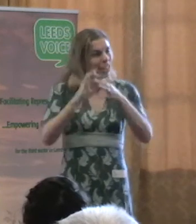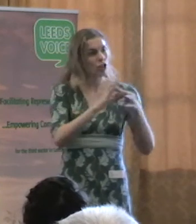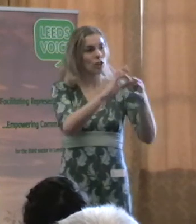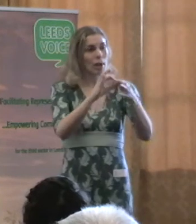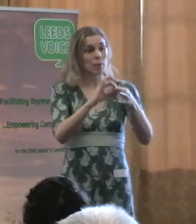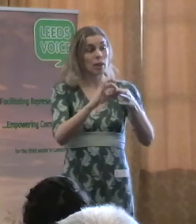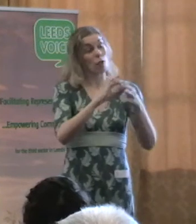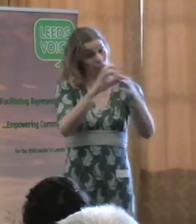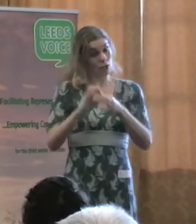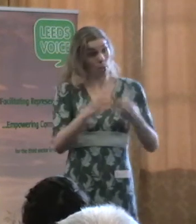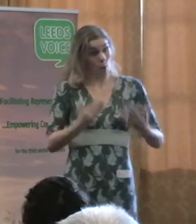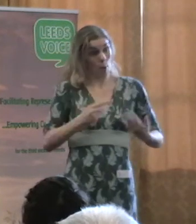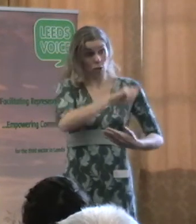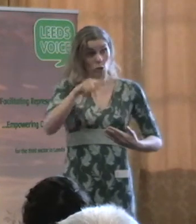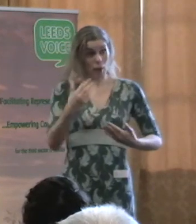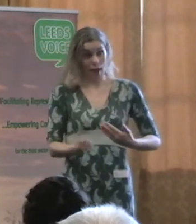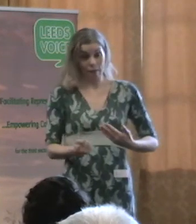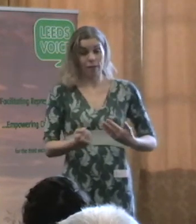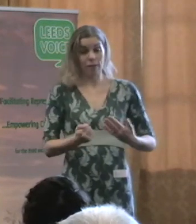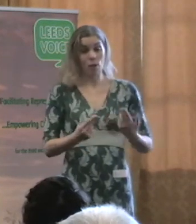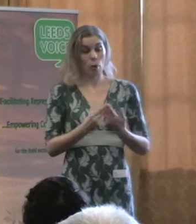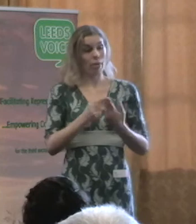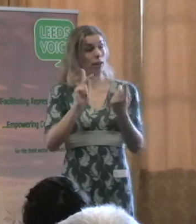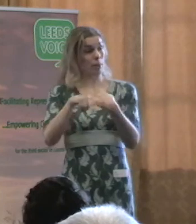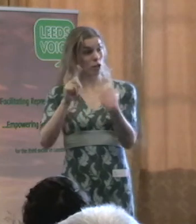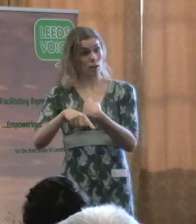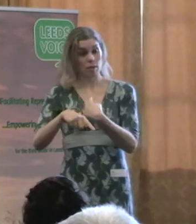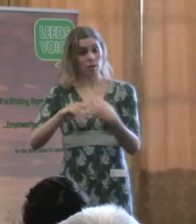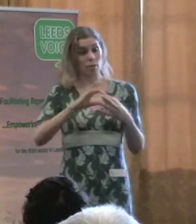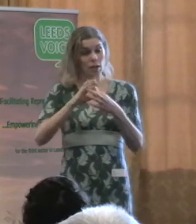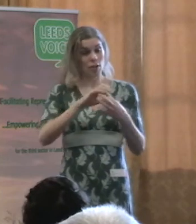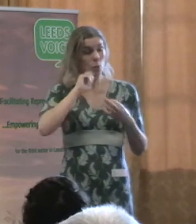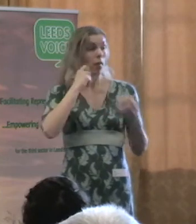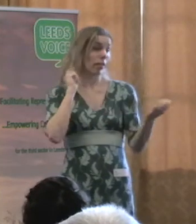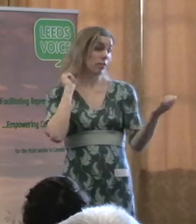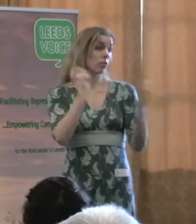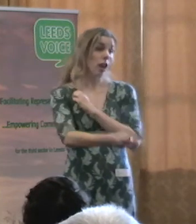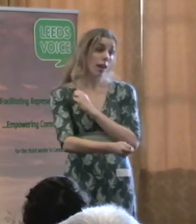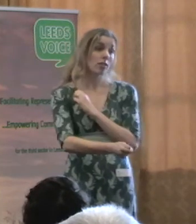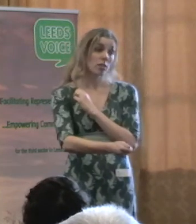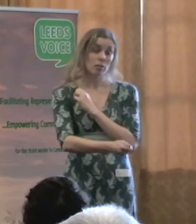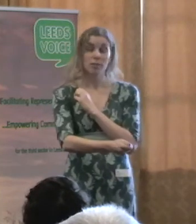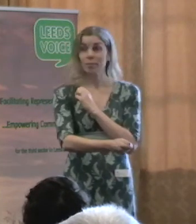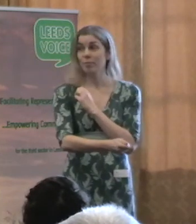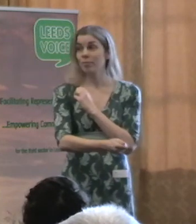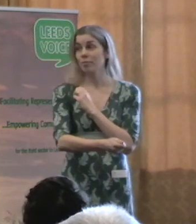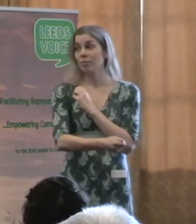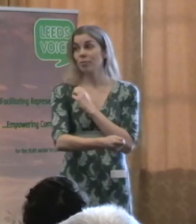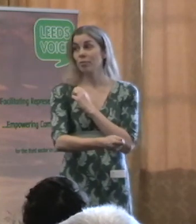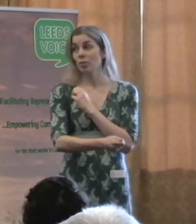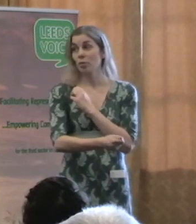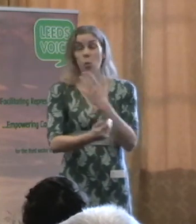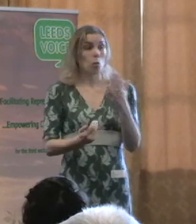you have with the current providers and commissioners will change. So, there is going to be an issue of what are the